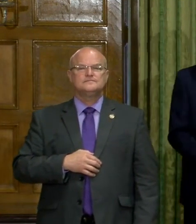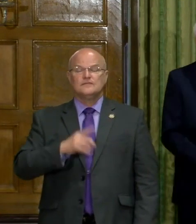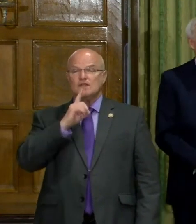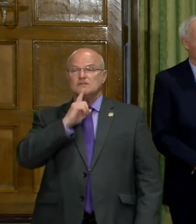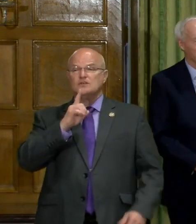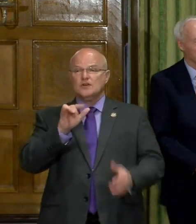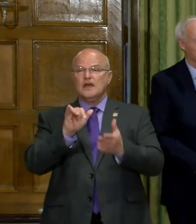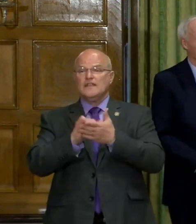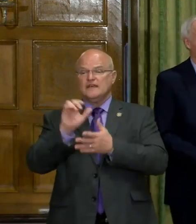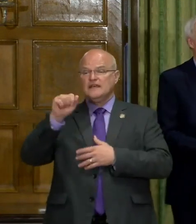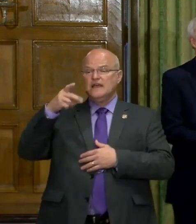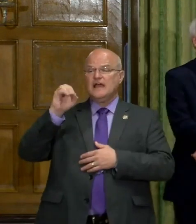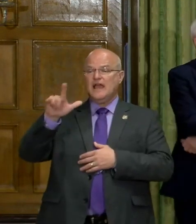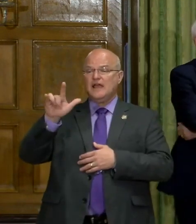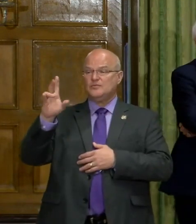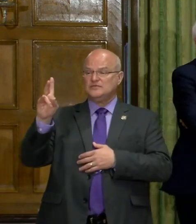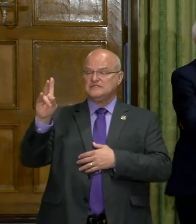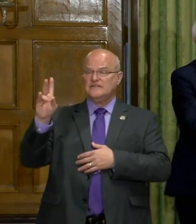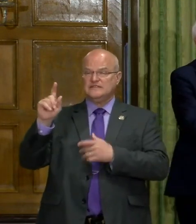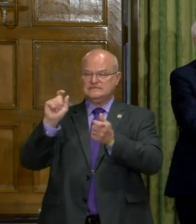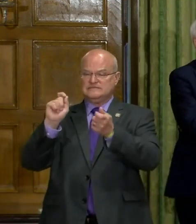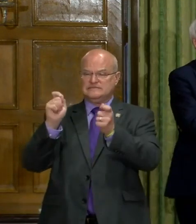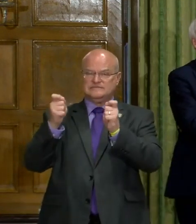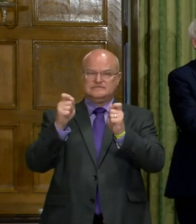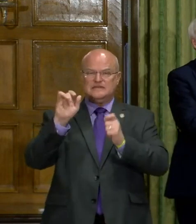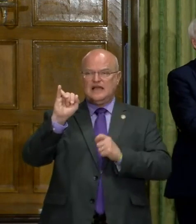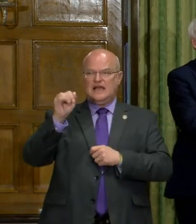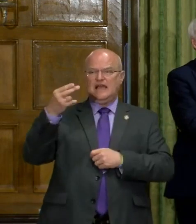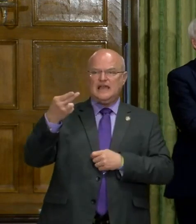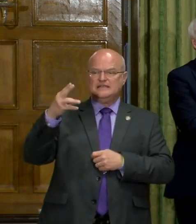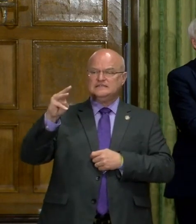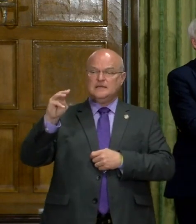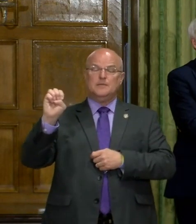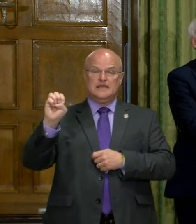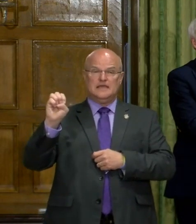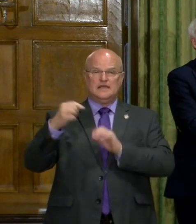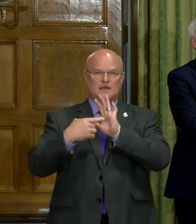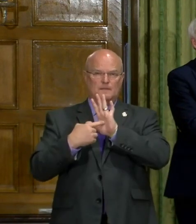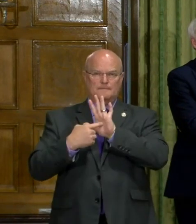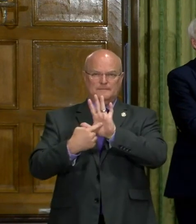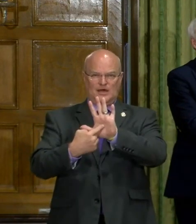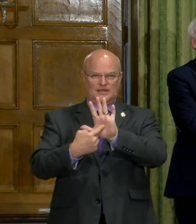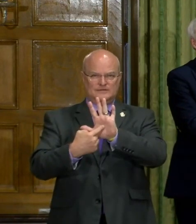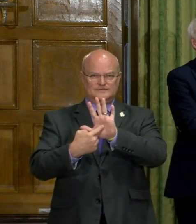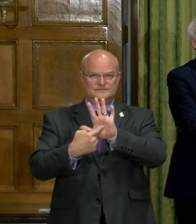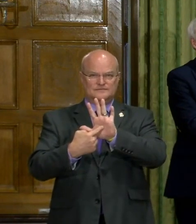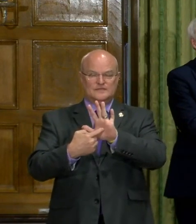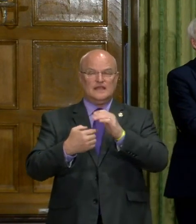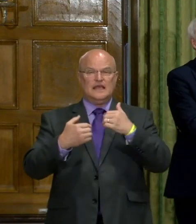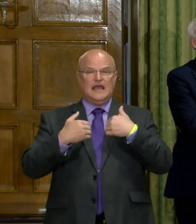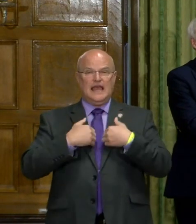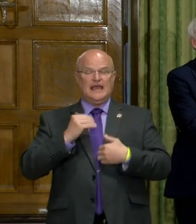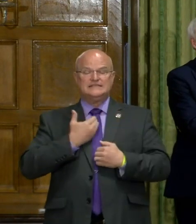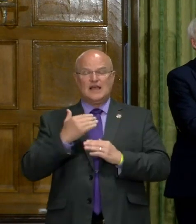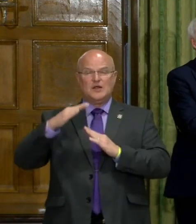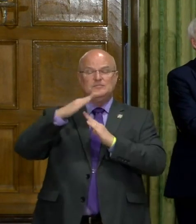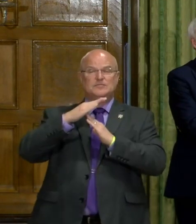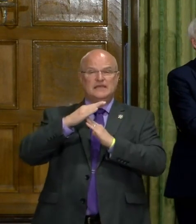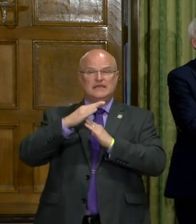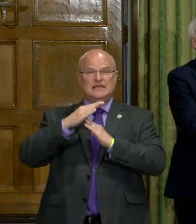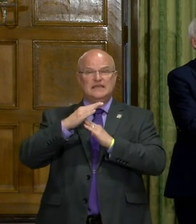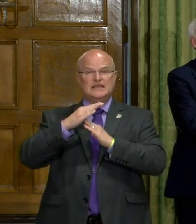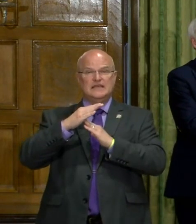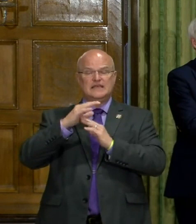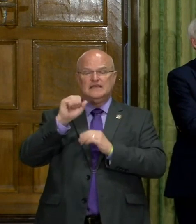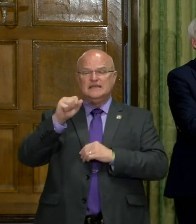Certainly the, uh, April 17th adjustment to the IHME model, um, has our peak resource